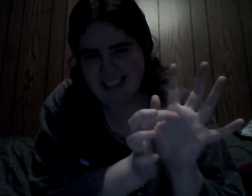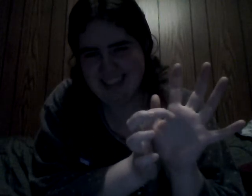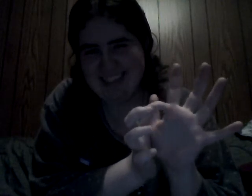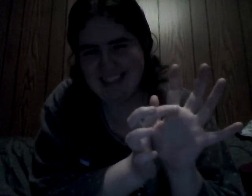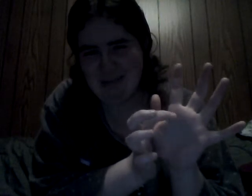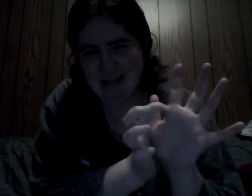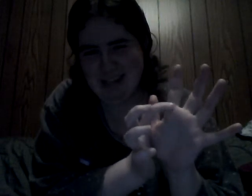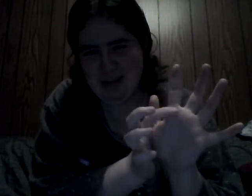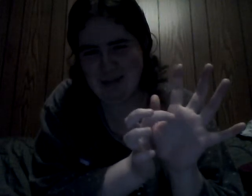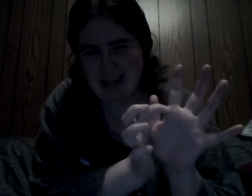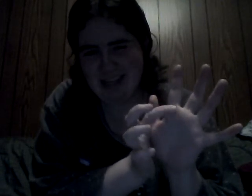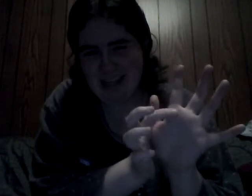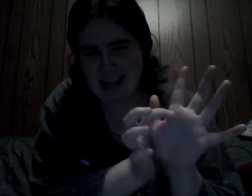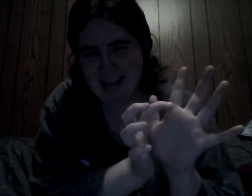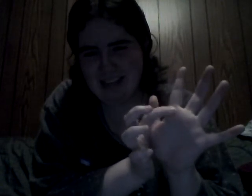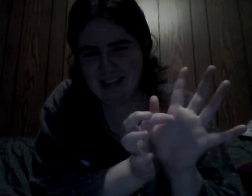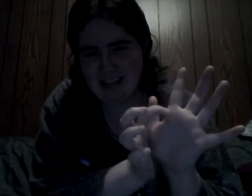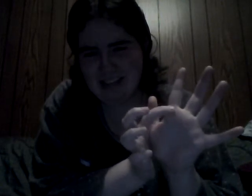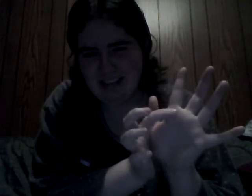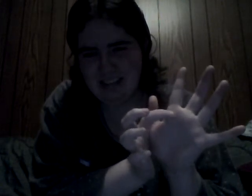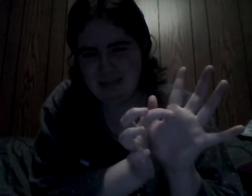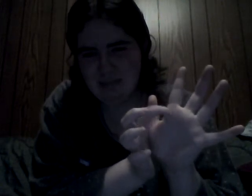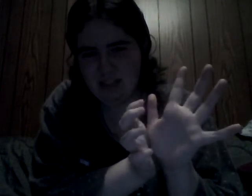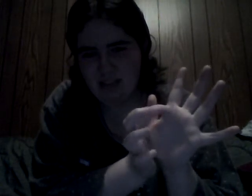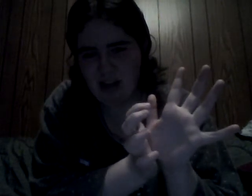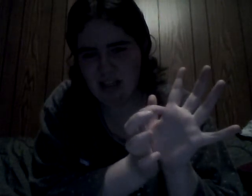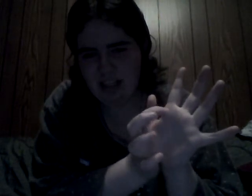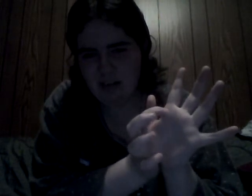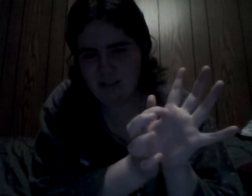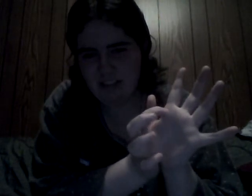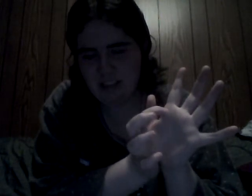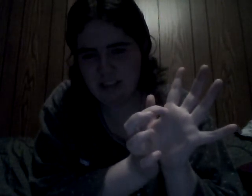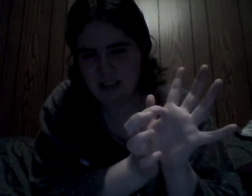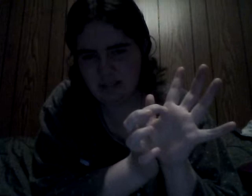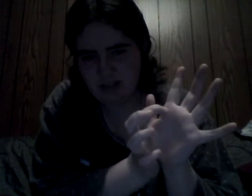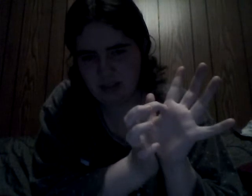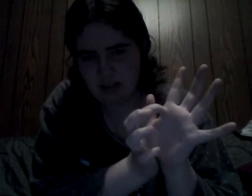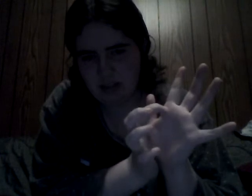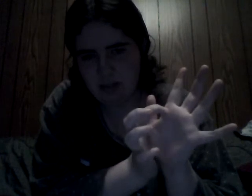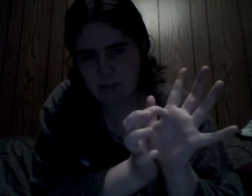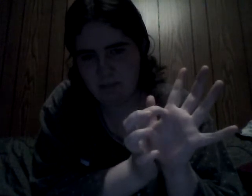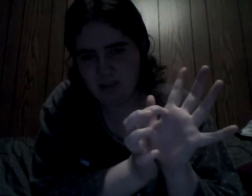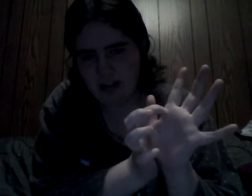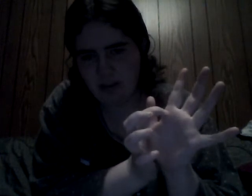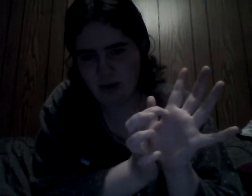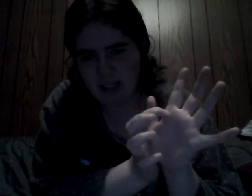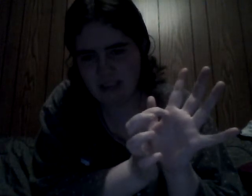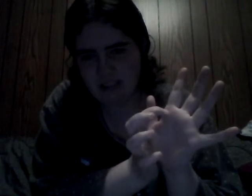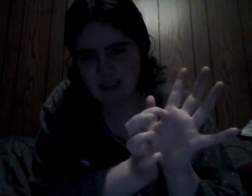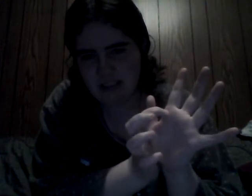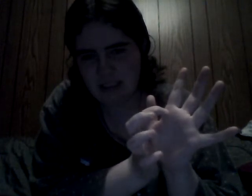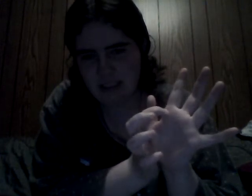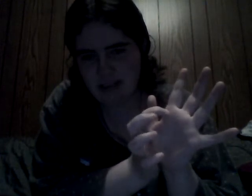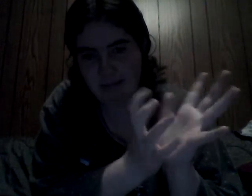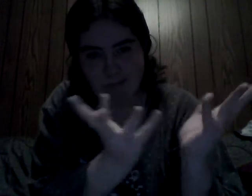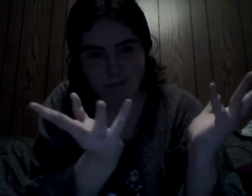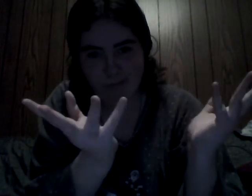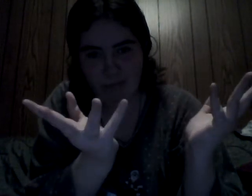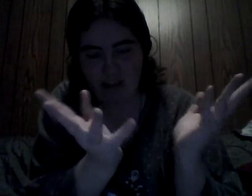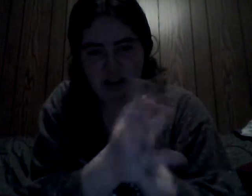of it in my hand here. But, oddly enough, it's just in this finger. Otherwise, it, nothing